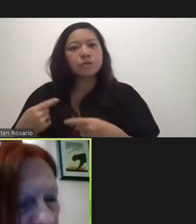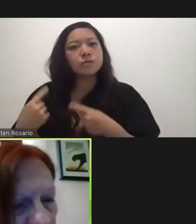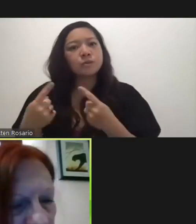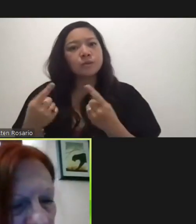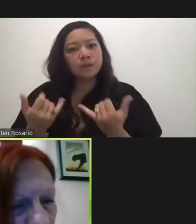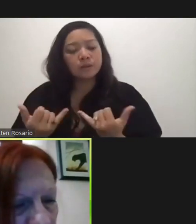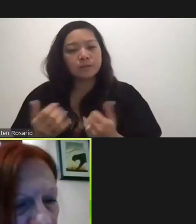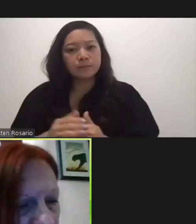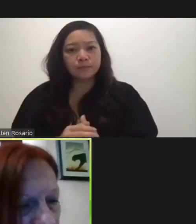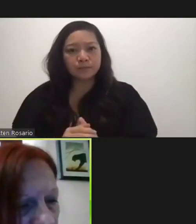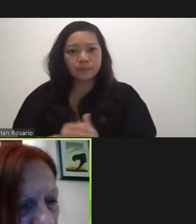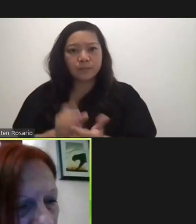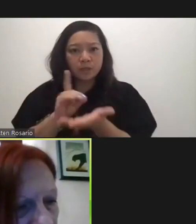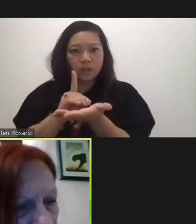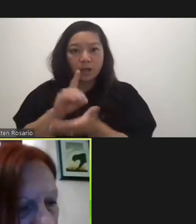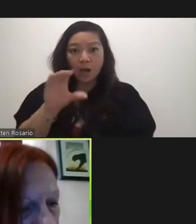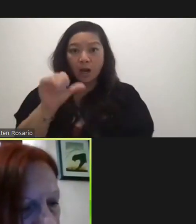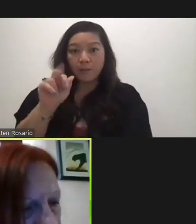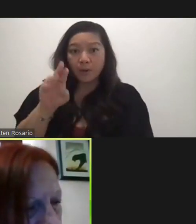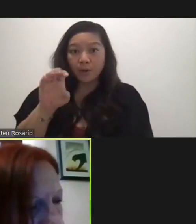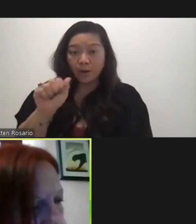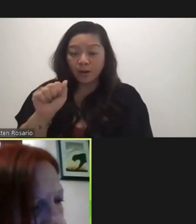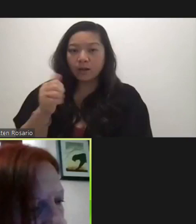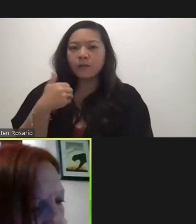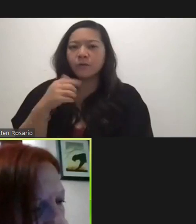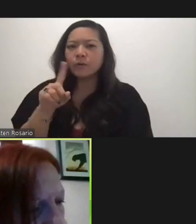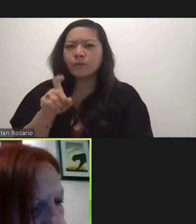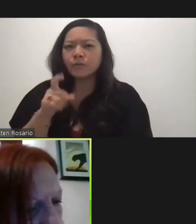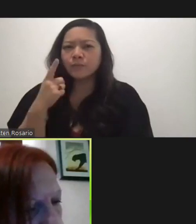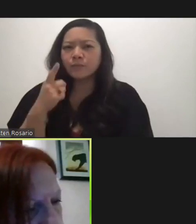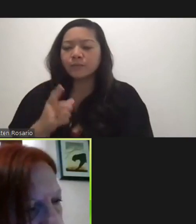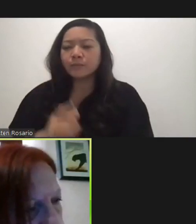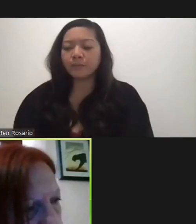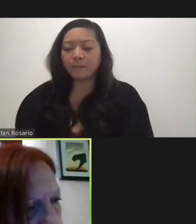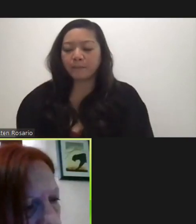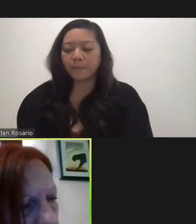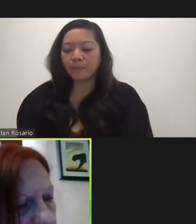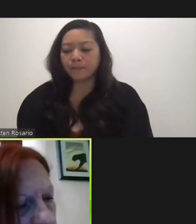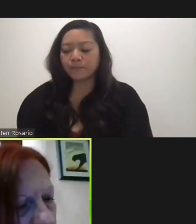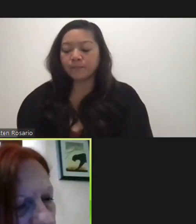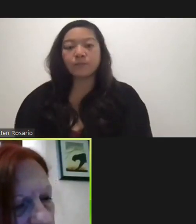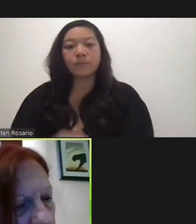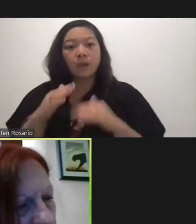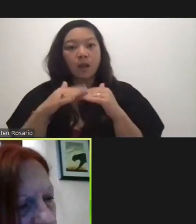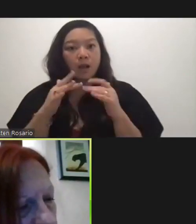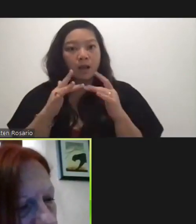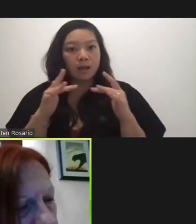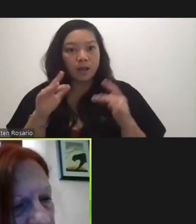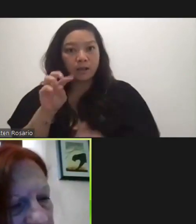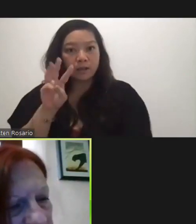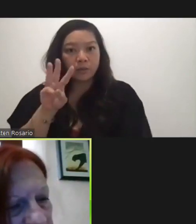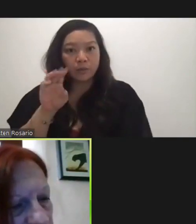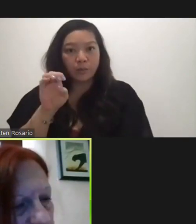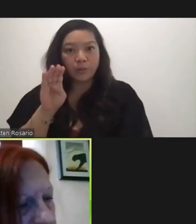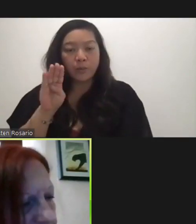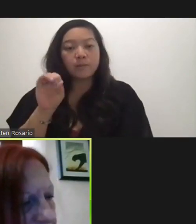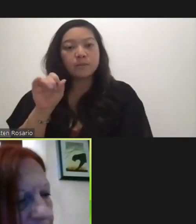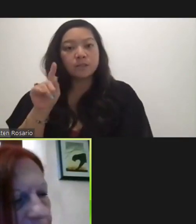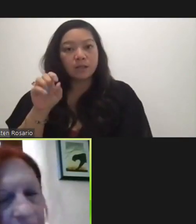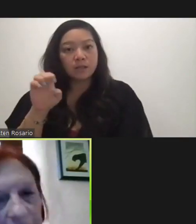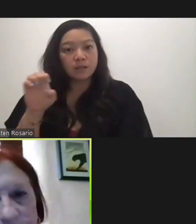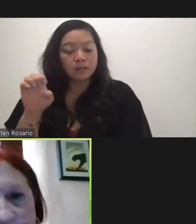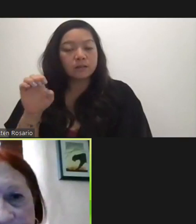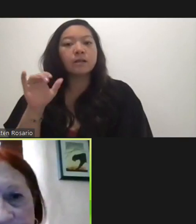So, Dr. Cabrera, the website that we're talking about that officials